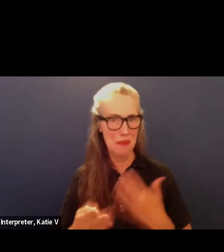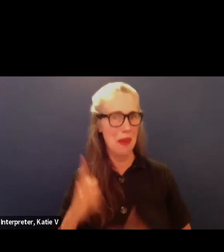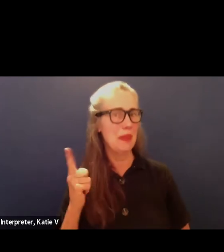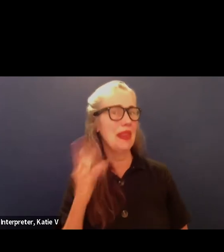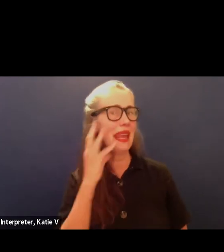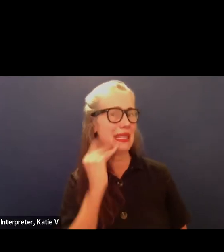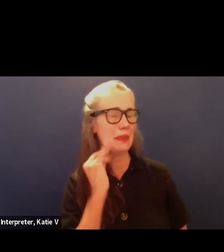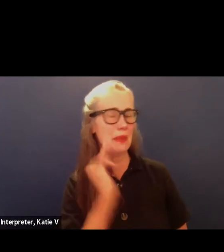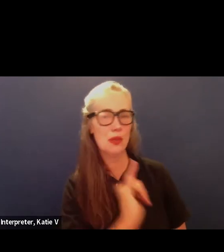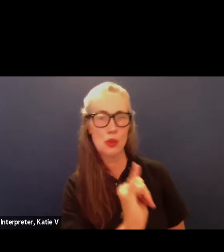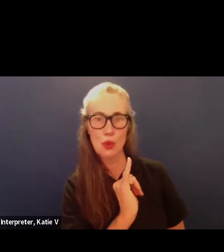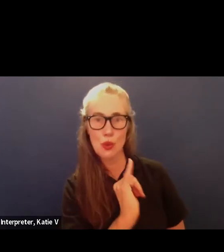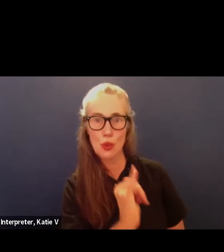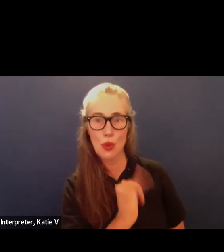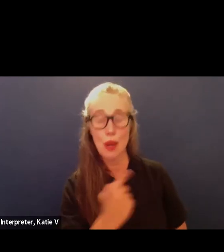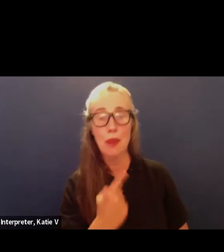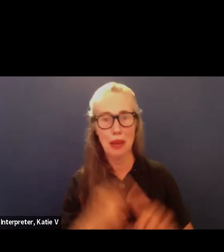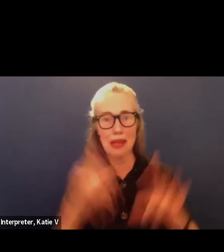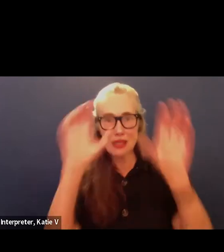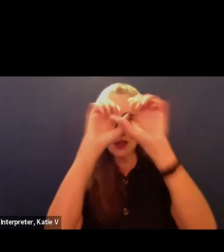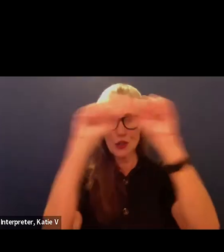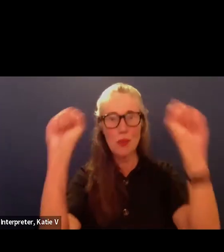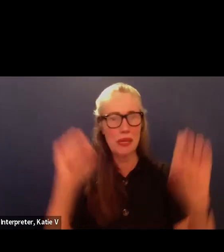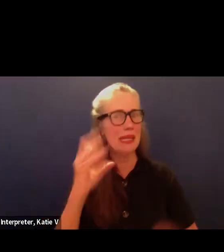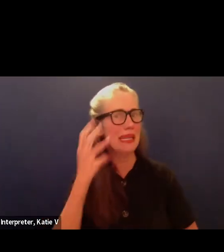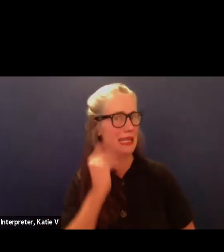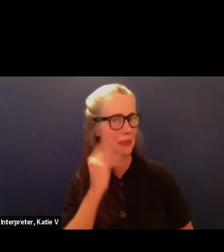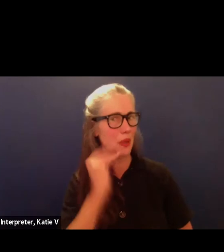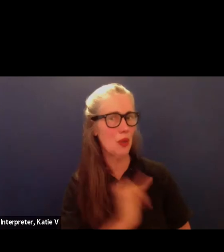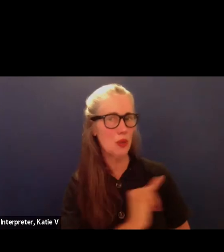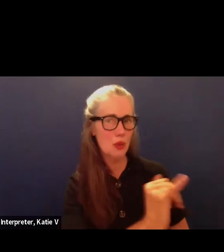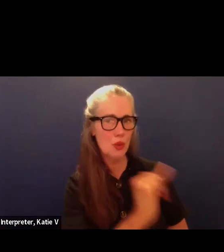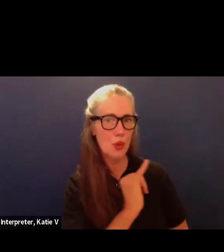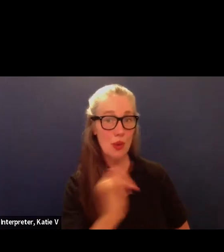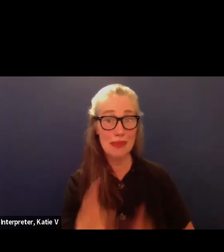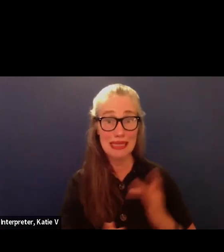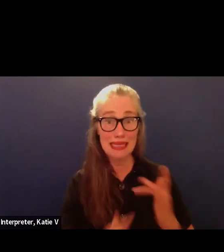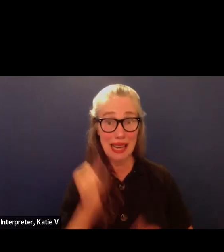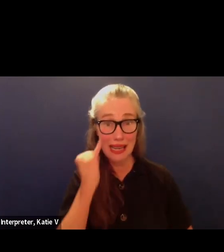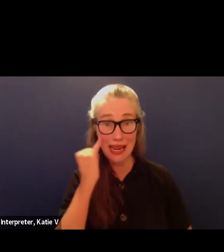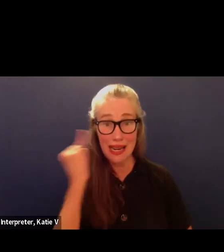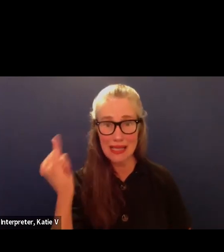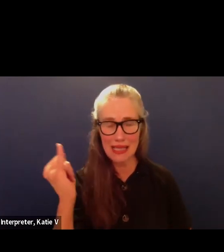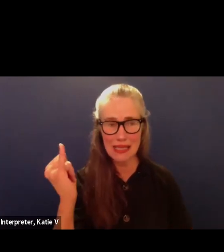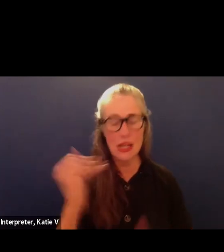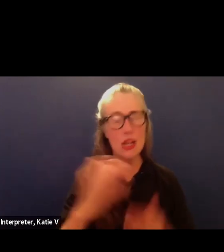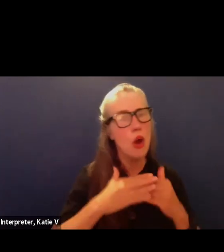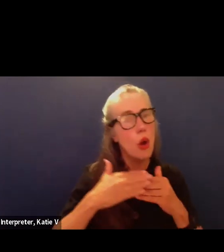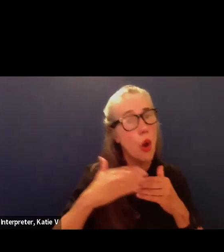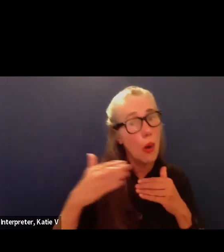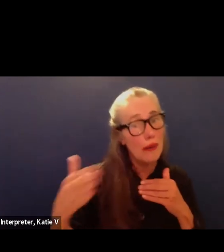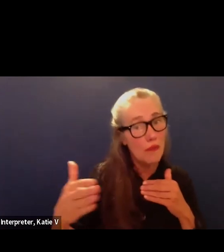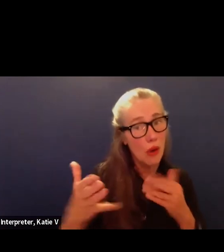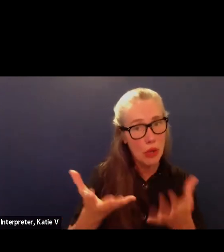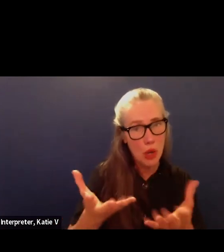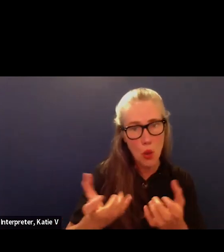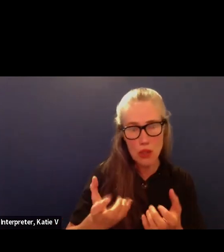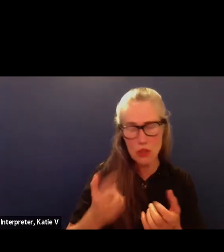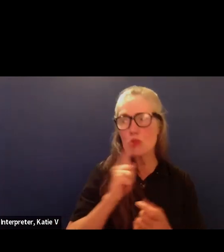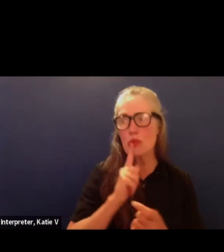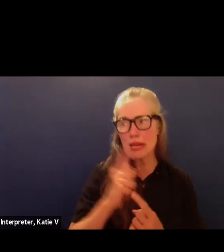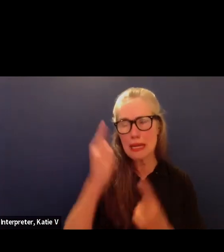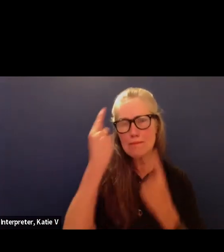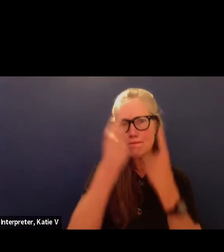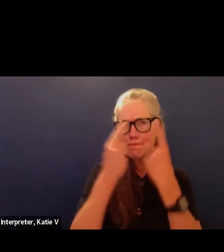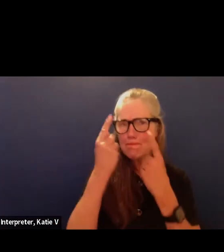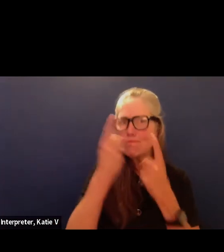in and the superintendent um so going forward as as miss ford said you know we definitely want to give that a lot of thought